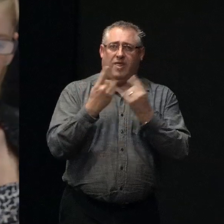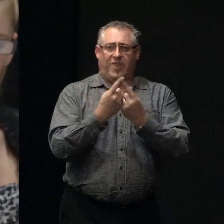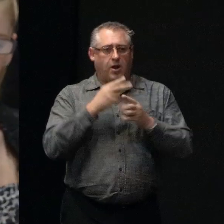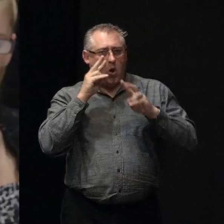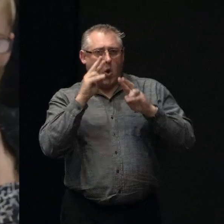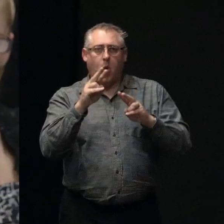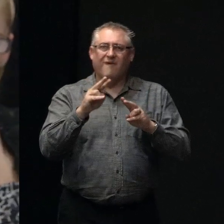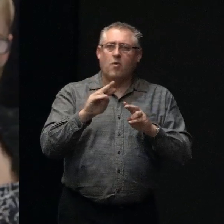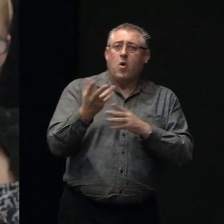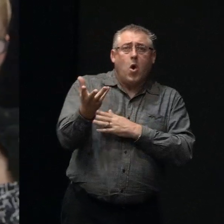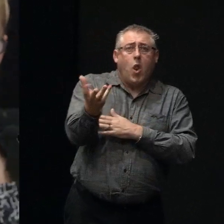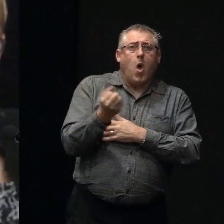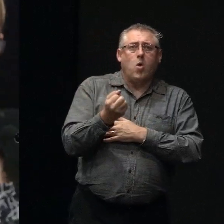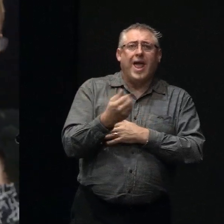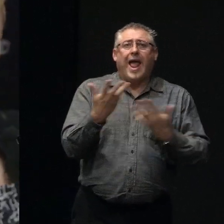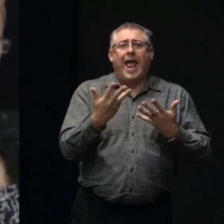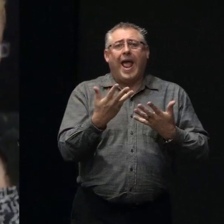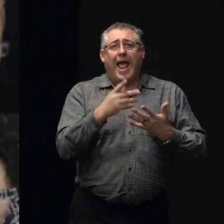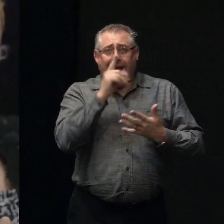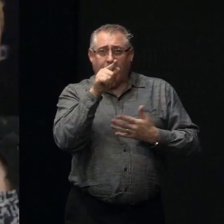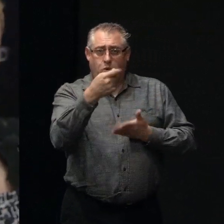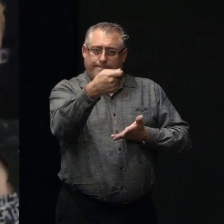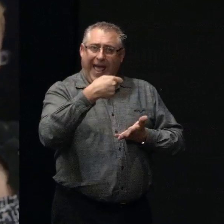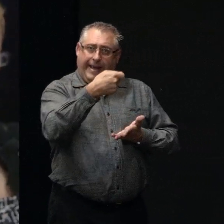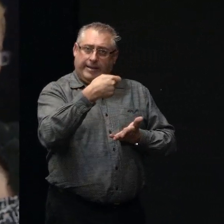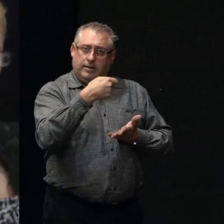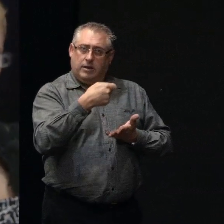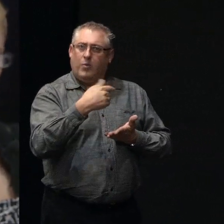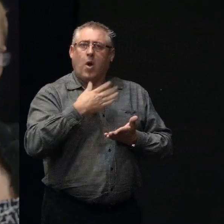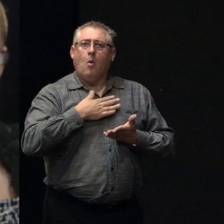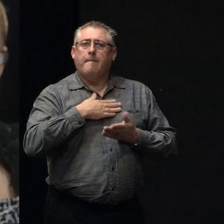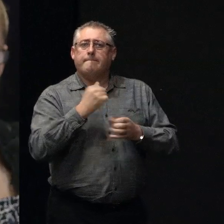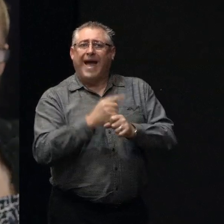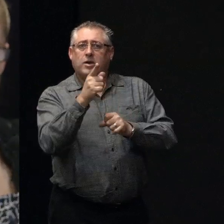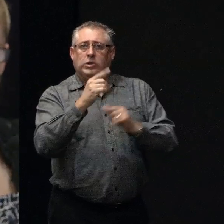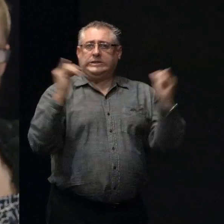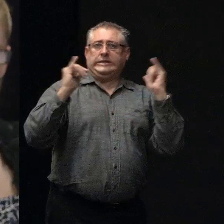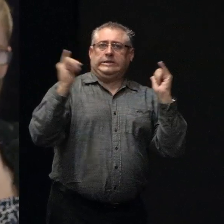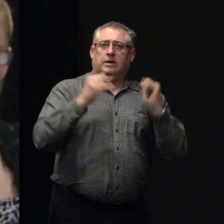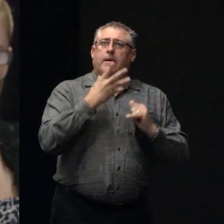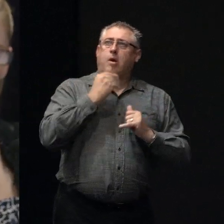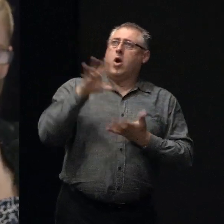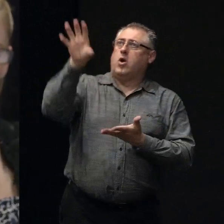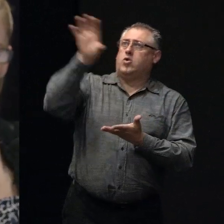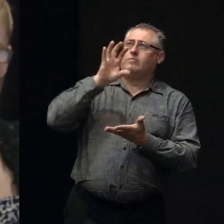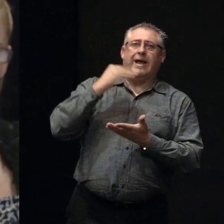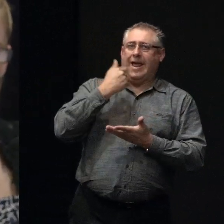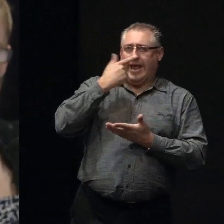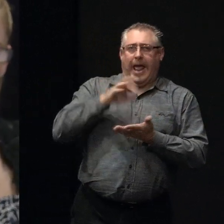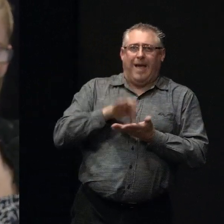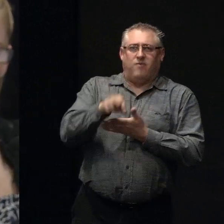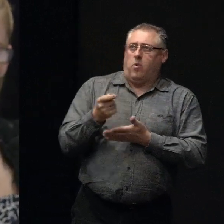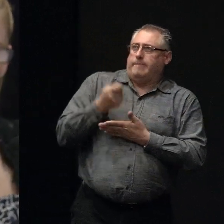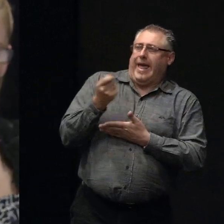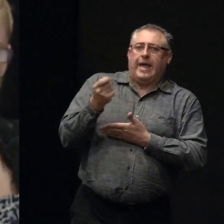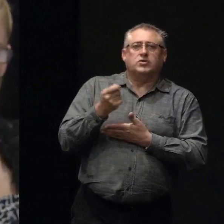assessing a loan is the ability to service it. So, we don't want to put you in a situation where you borrow too much and you can't afford to make the payment. So, servicing